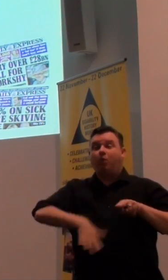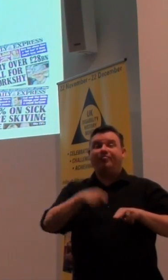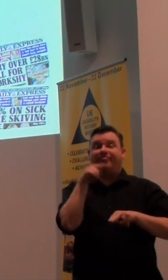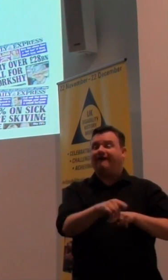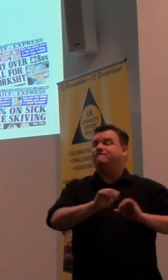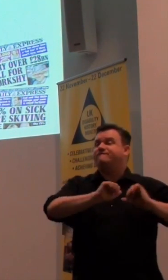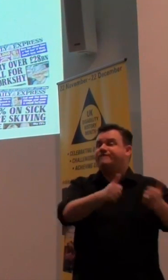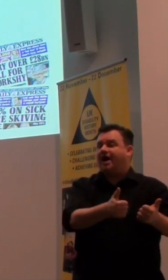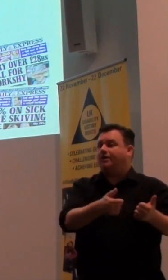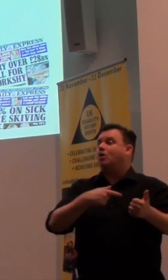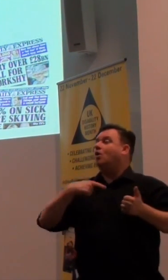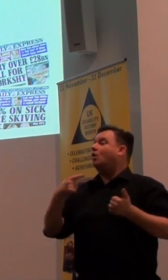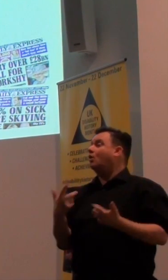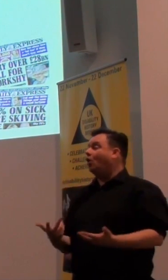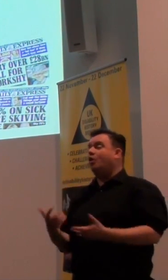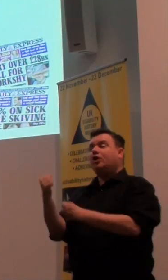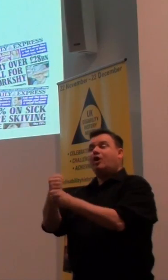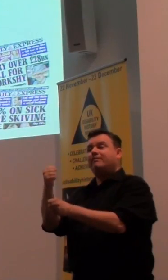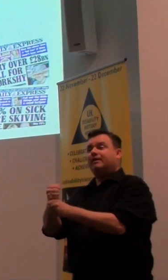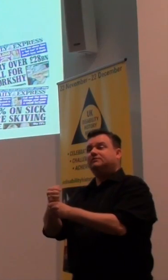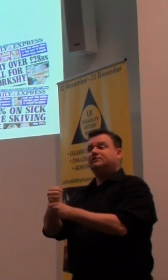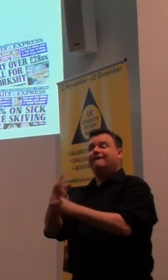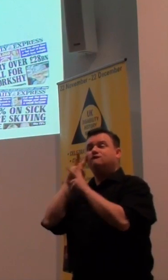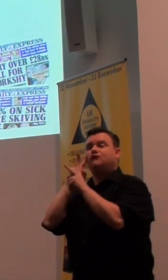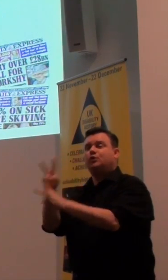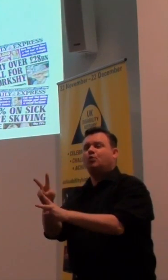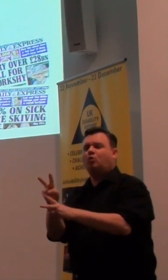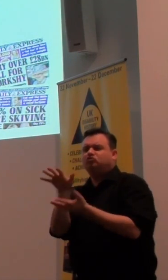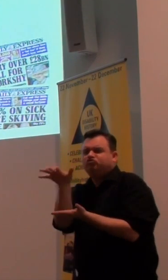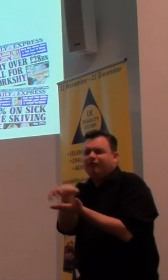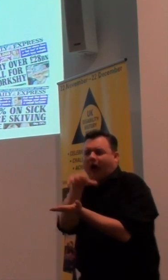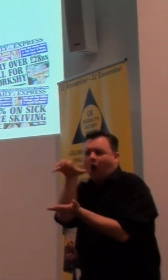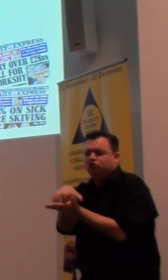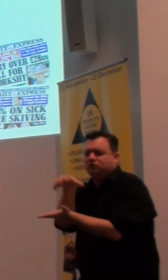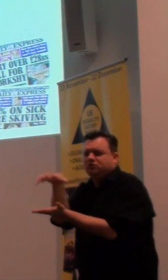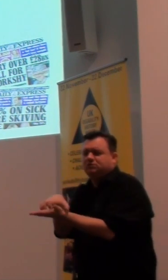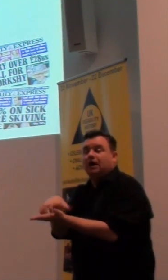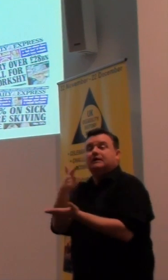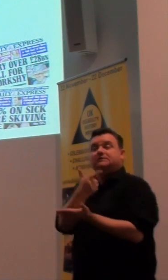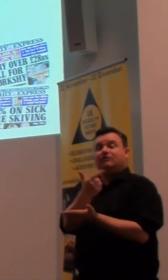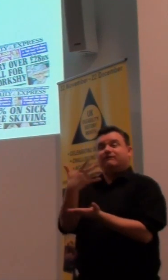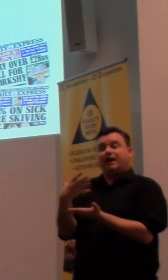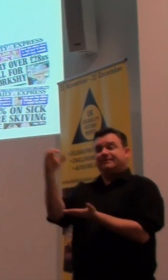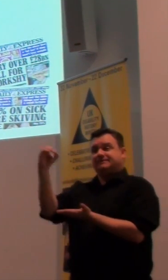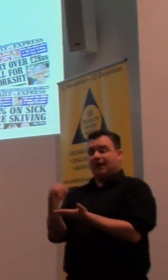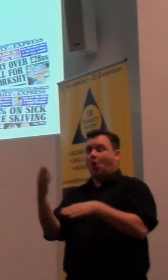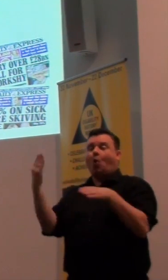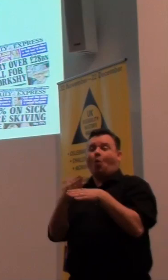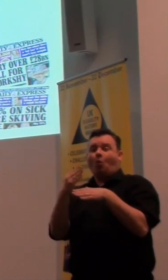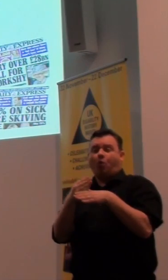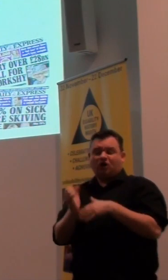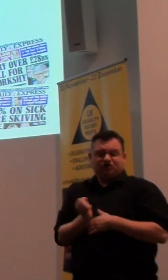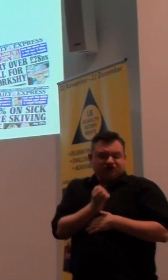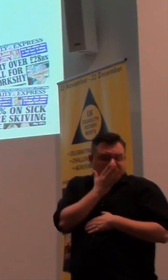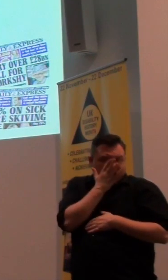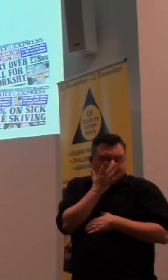Or should we all be seen as the government would like us to see? As scroungers, 75% of us are work shy, we are really